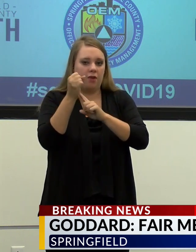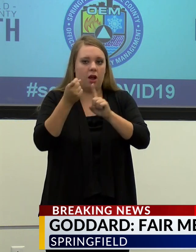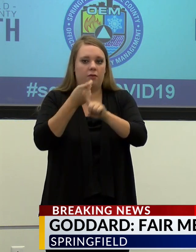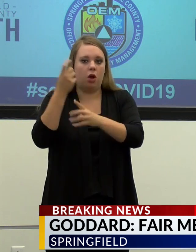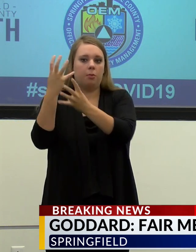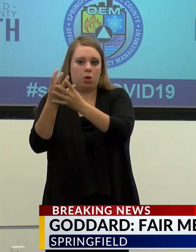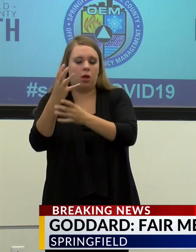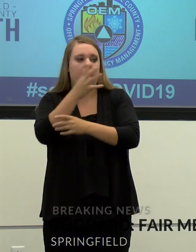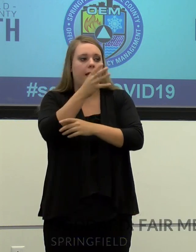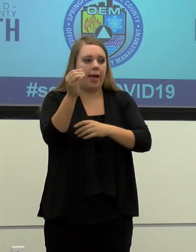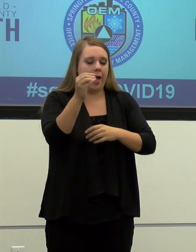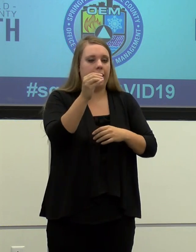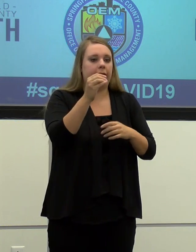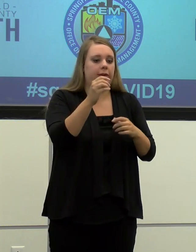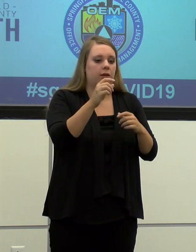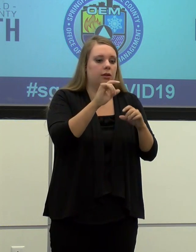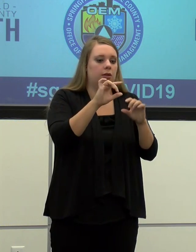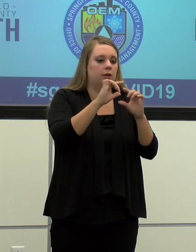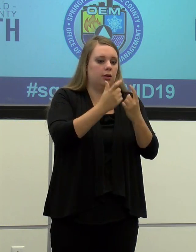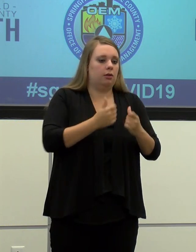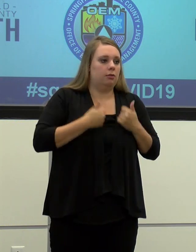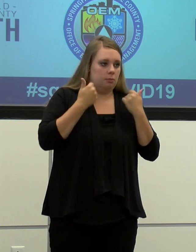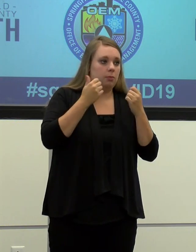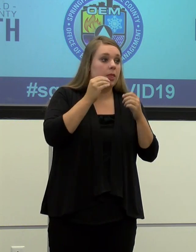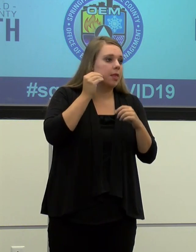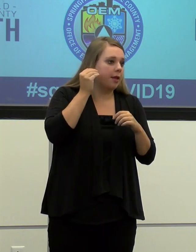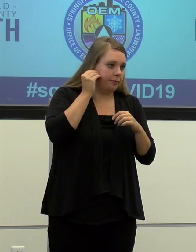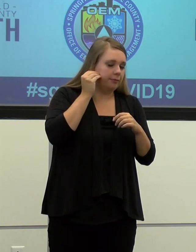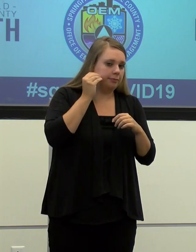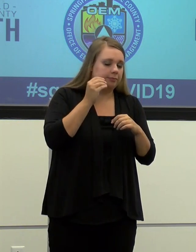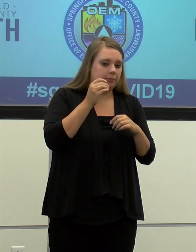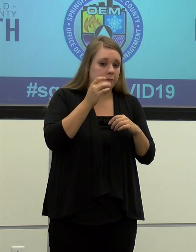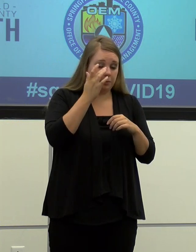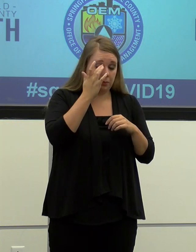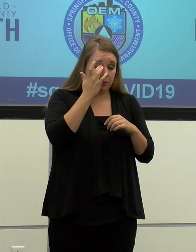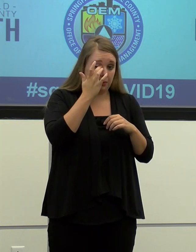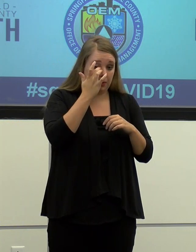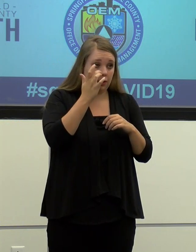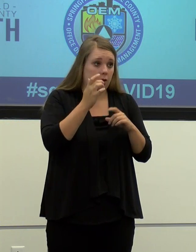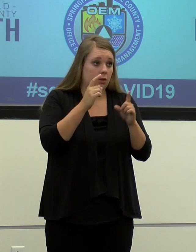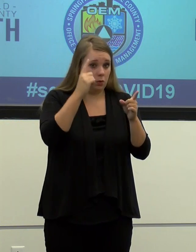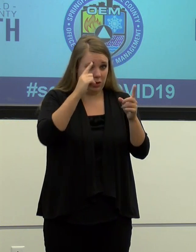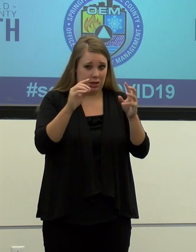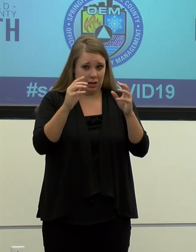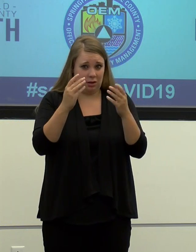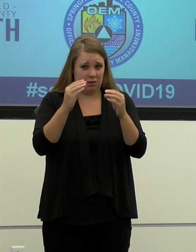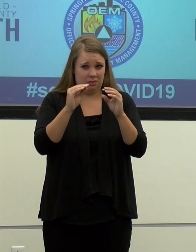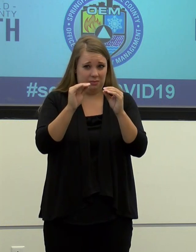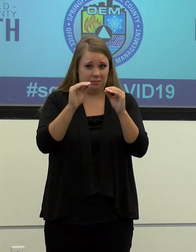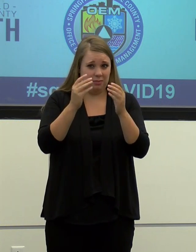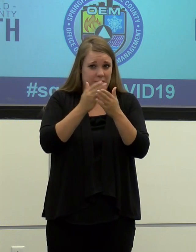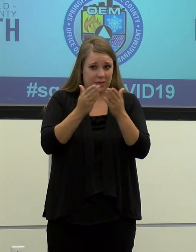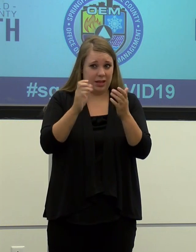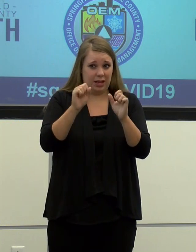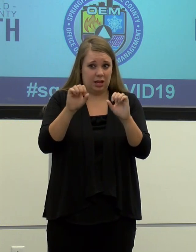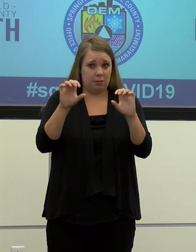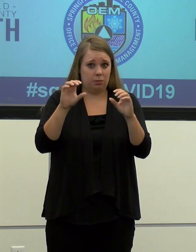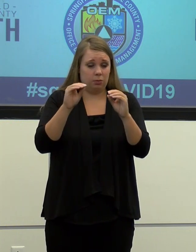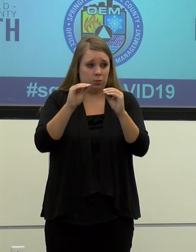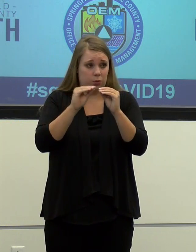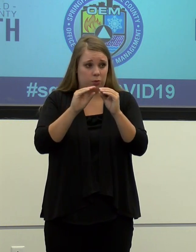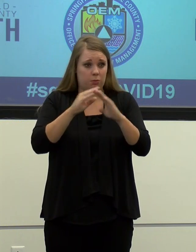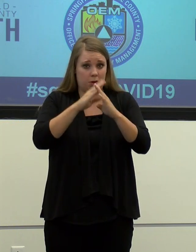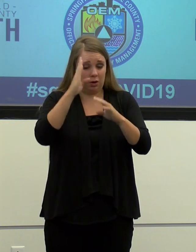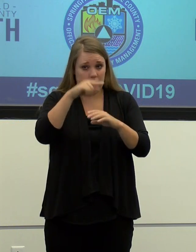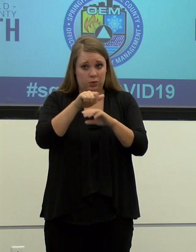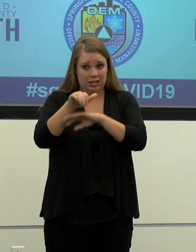institutional environments. So it's a big, a big chunk of the cases. Yes. Do you think more could have been done in that situation to keep that from spreading? I know y'all